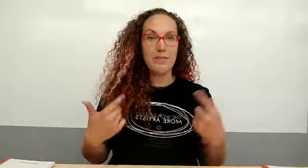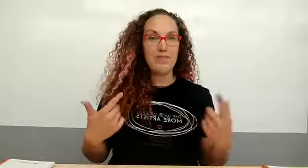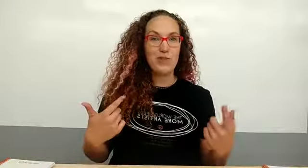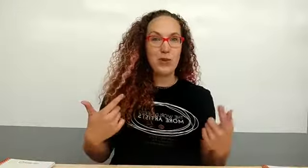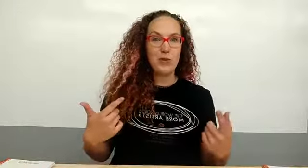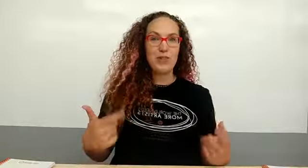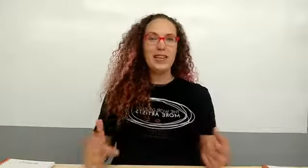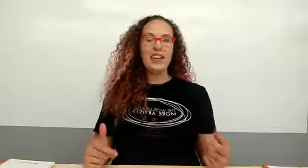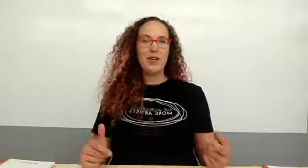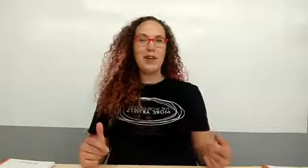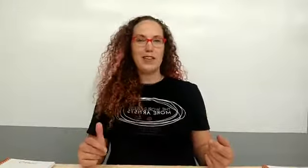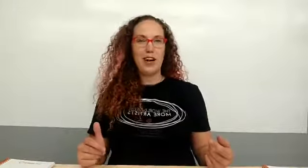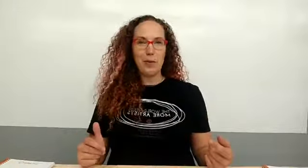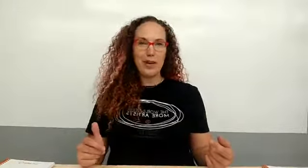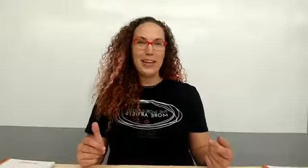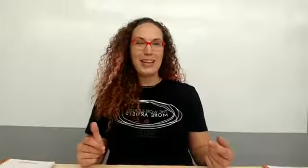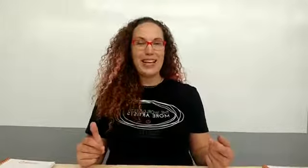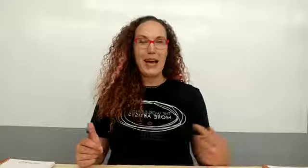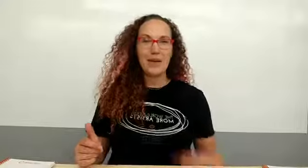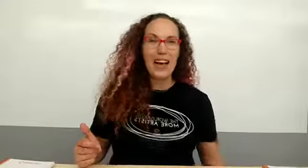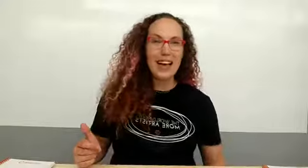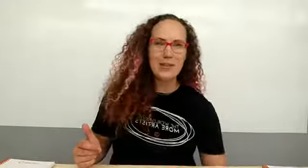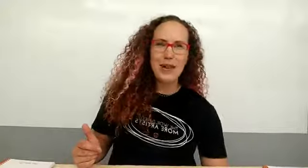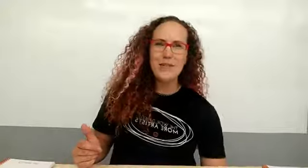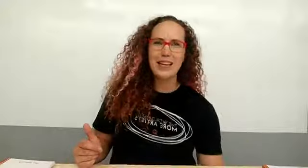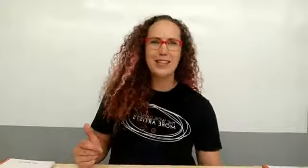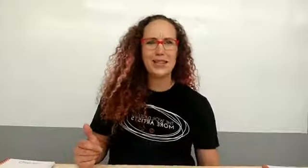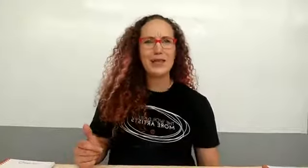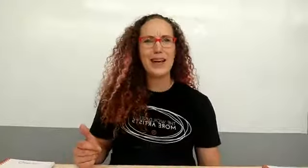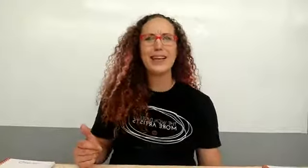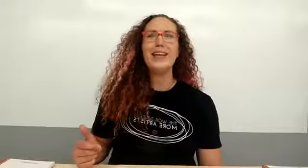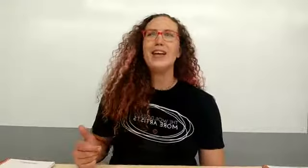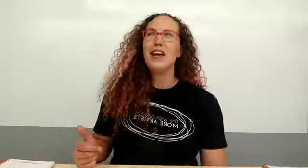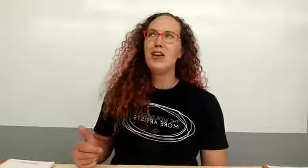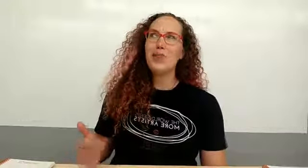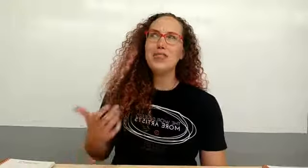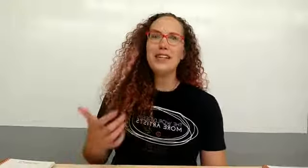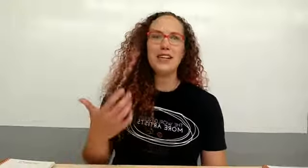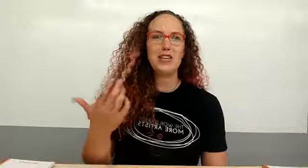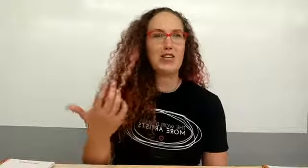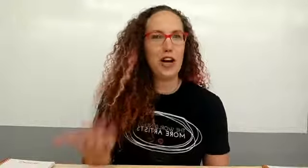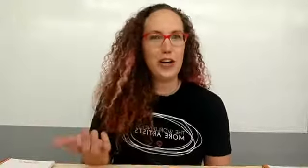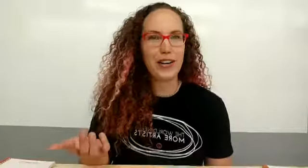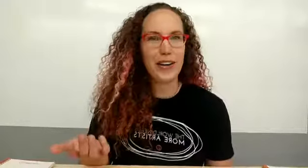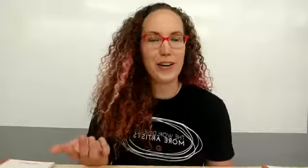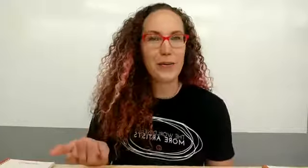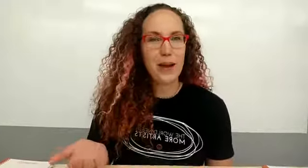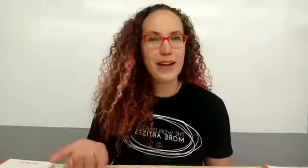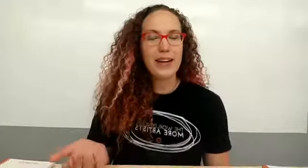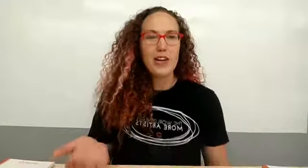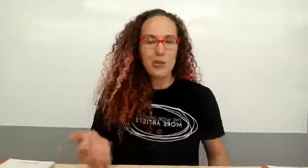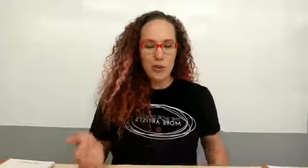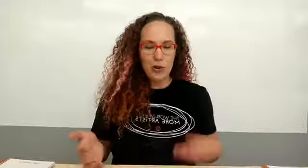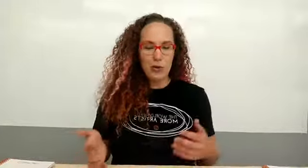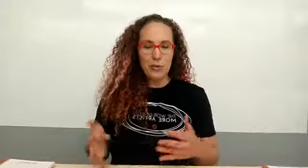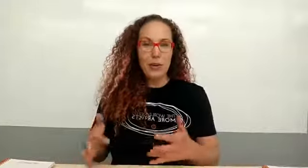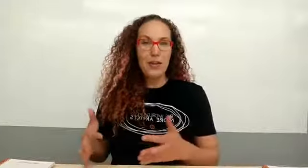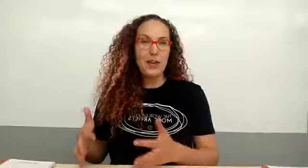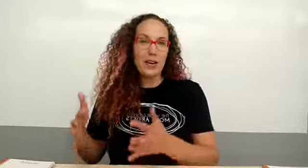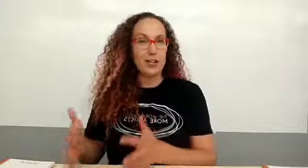cool give them a tarp yes abby that's what i'm thinking too like you almost need like a starter kit right so maybe you get your